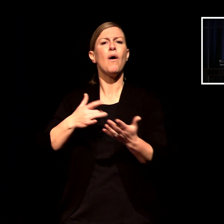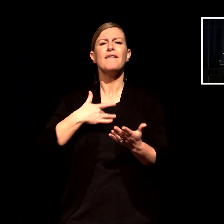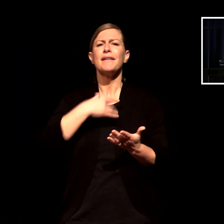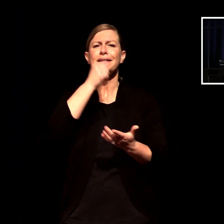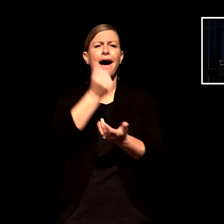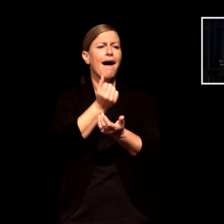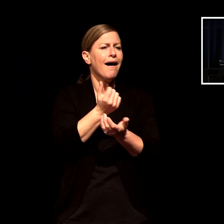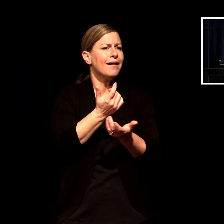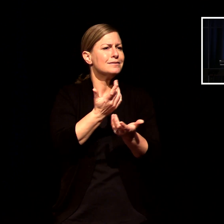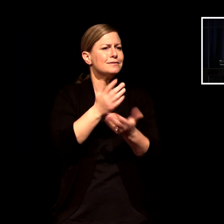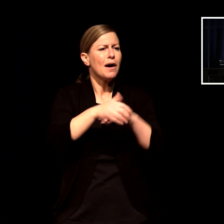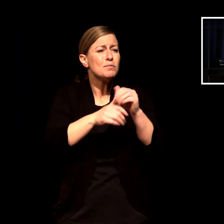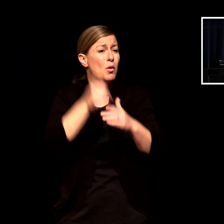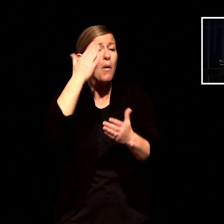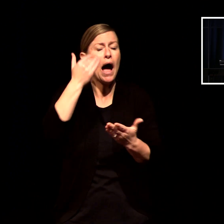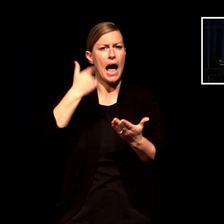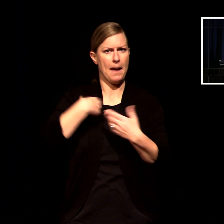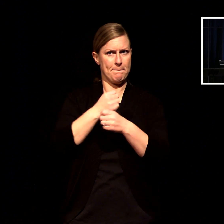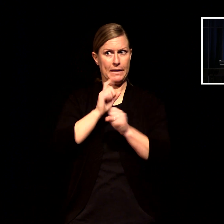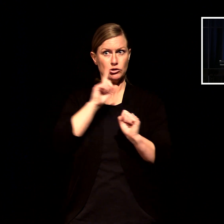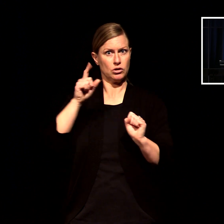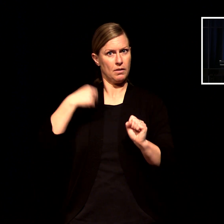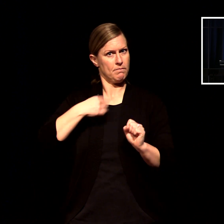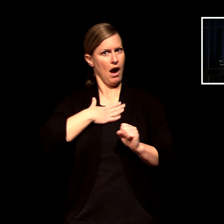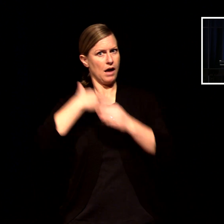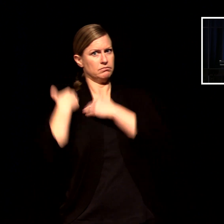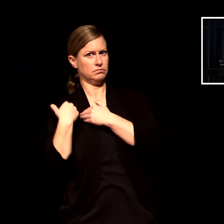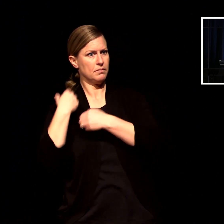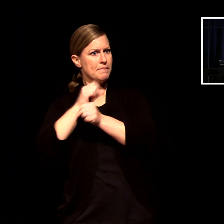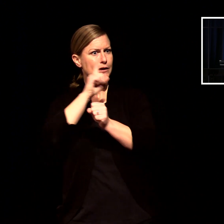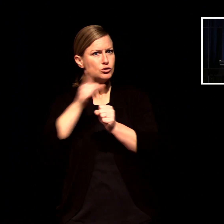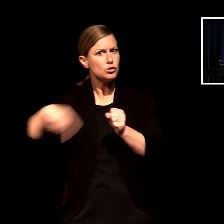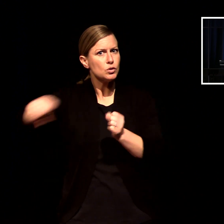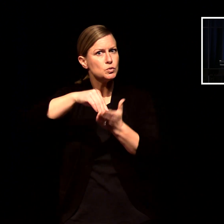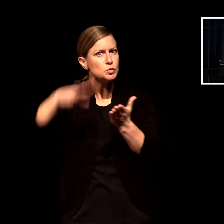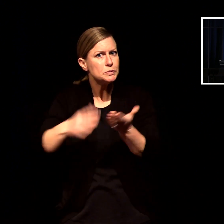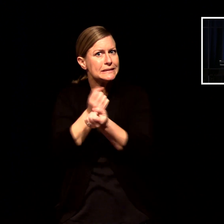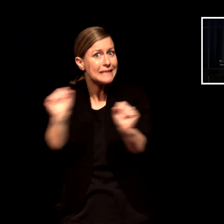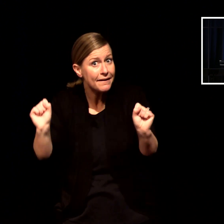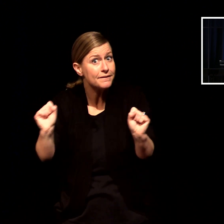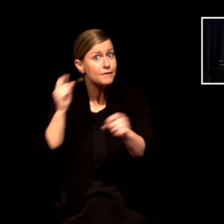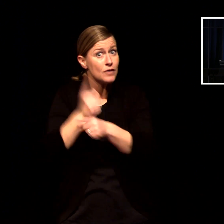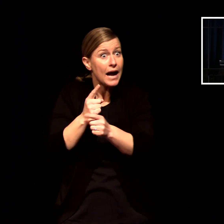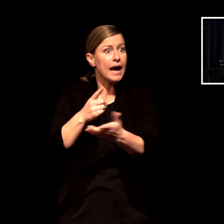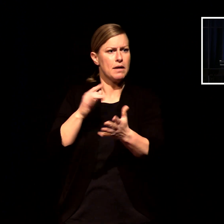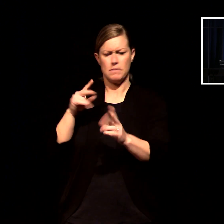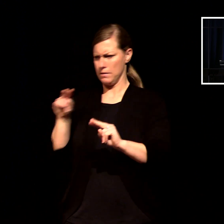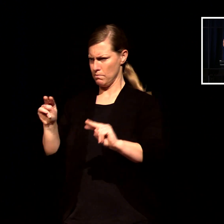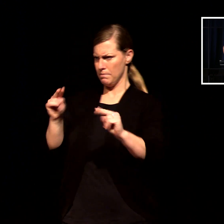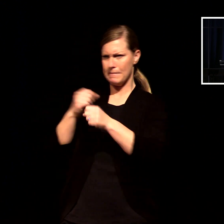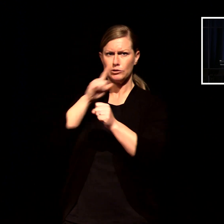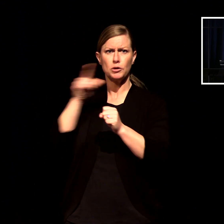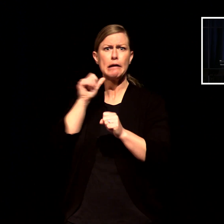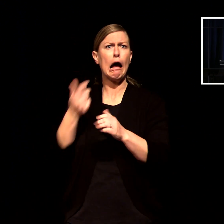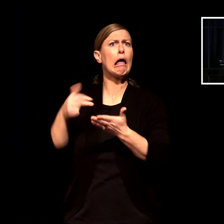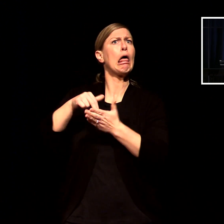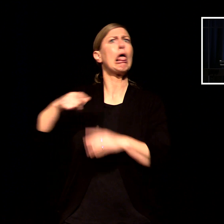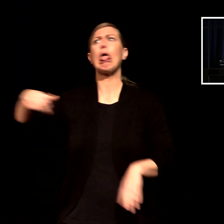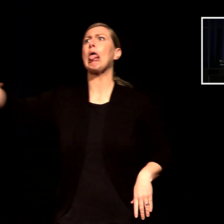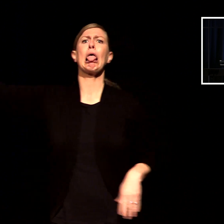where everybody is and make sure nobody's wandered off and i'm really hoping that this isn't the story that they take home to their parents it was late at night we're on a street corner it was